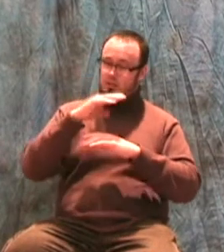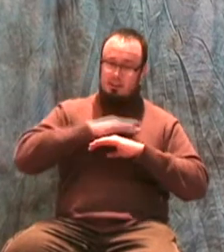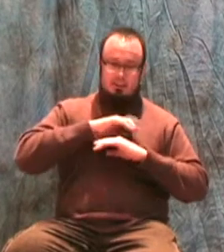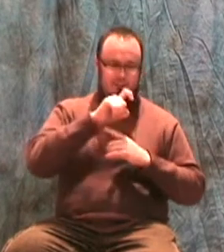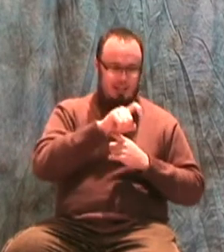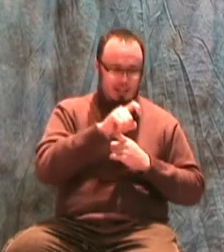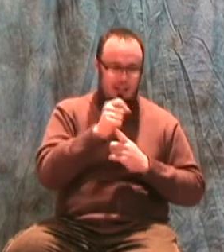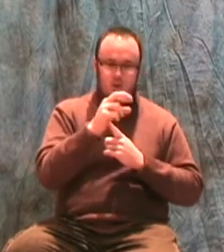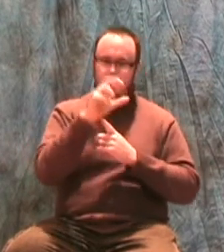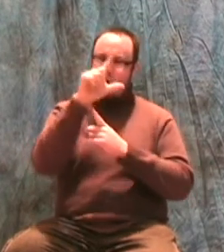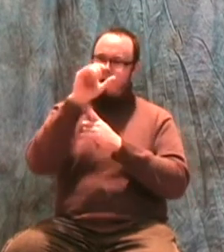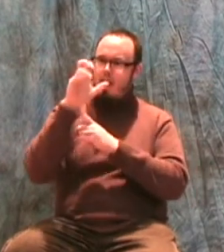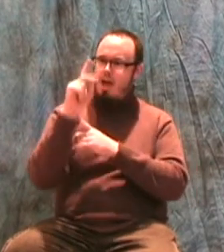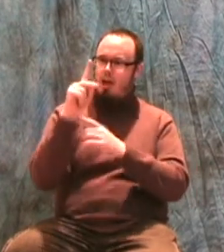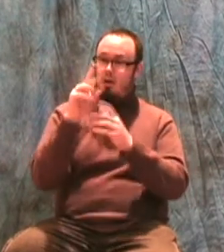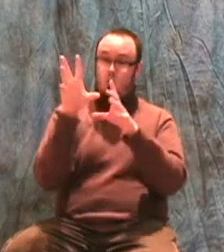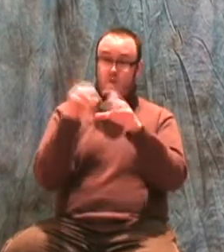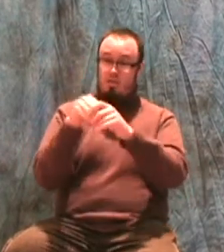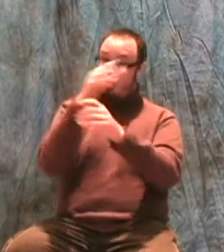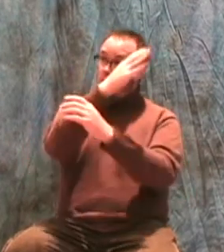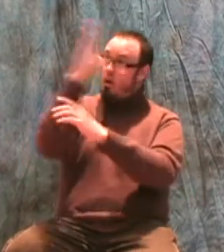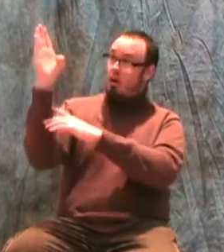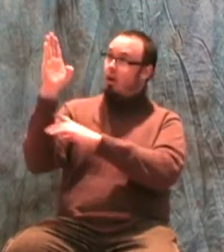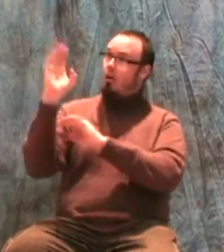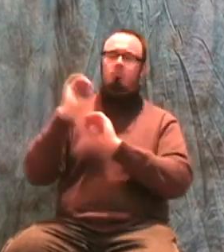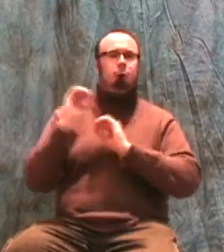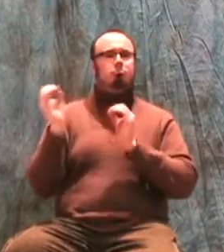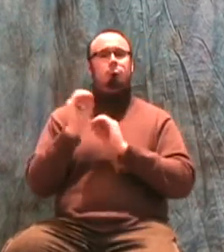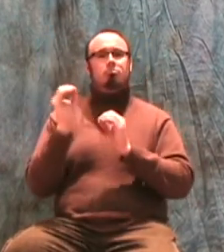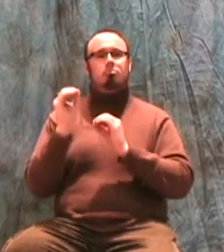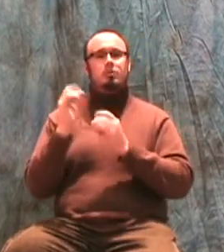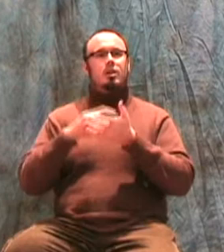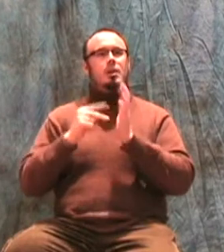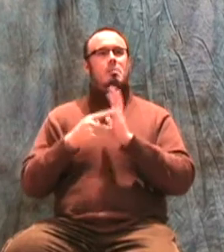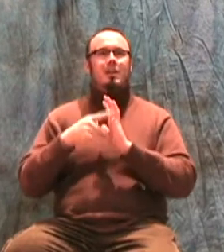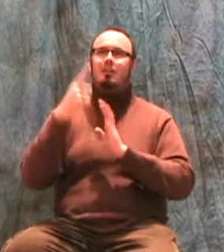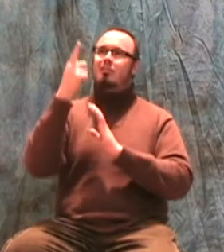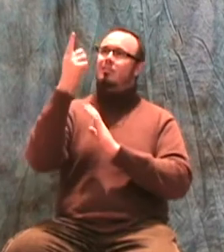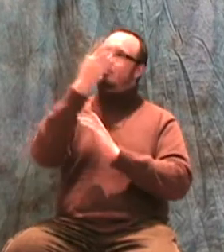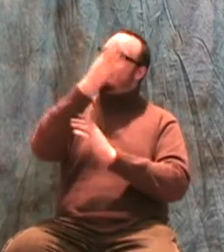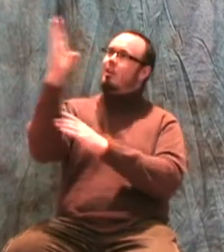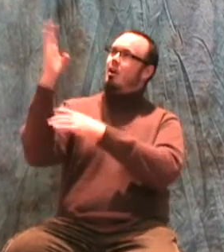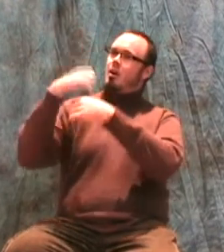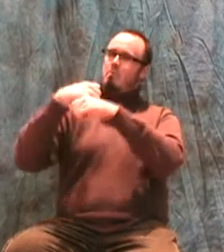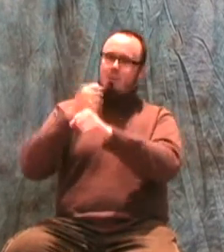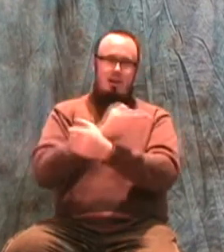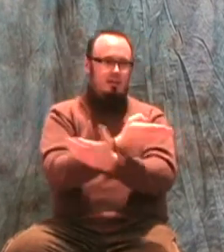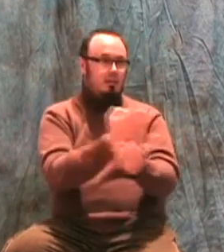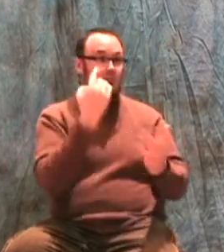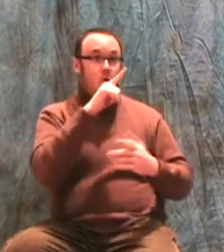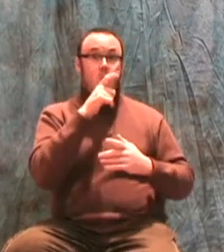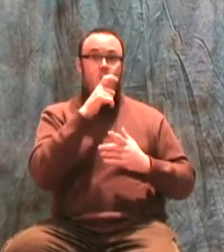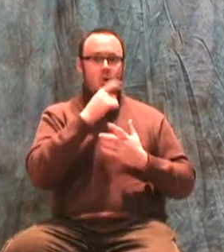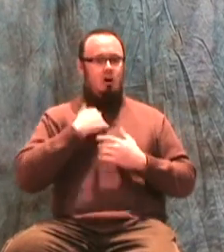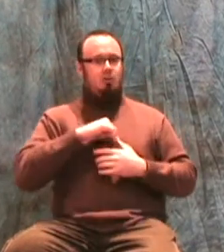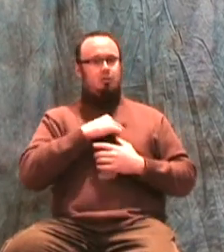or lack in him It must be the creation was done for the sake of the created in order for the created to experience the ultimate gift